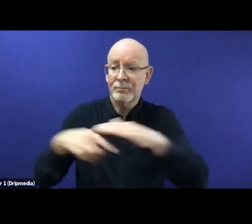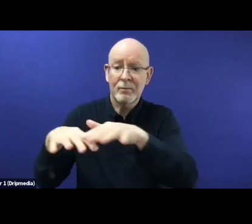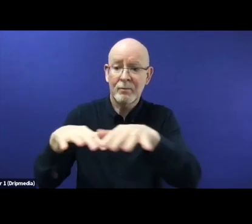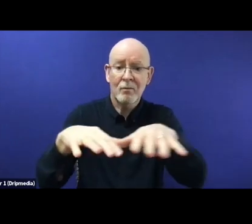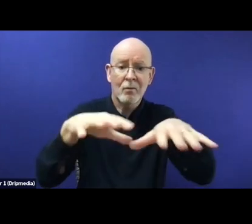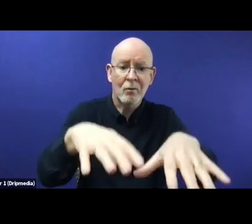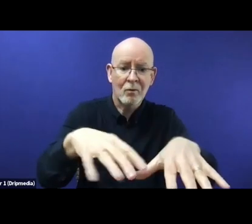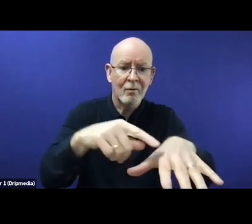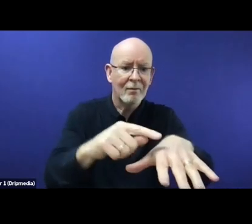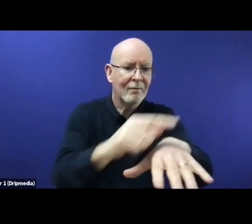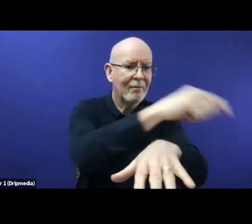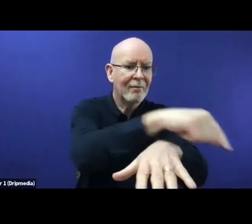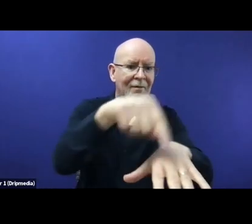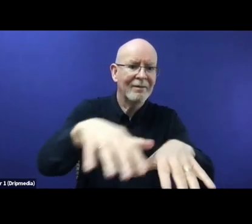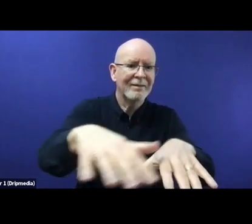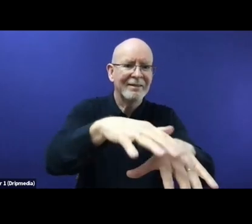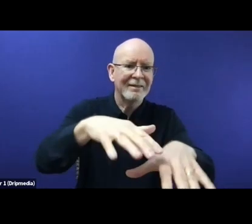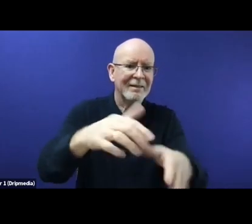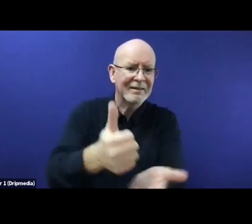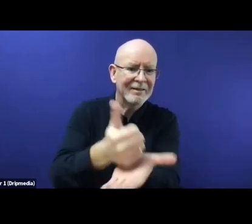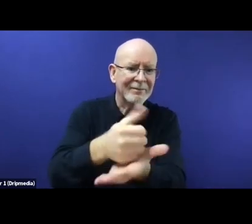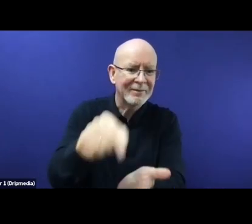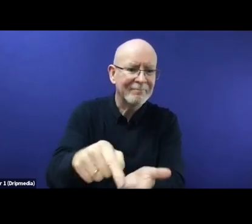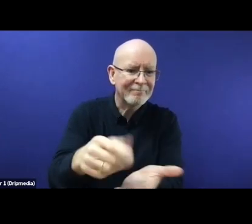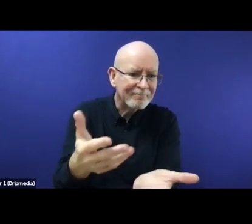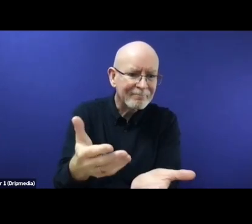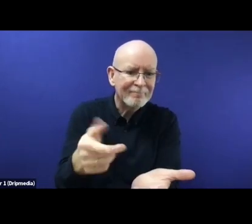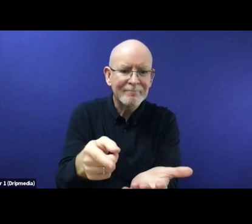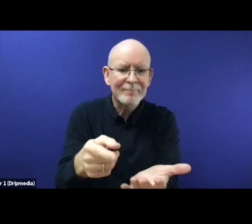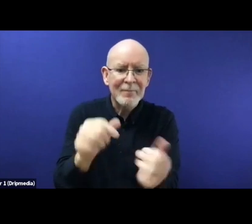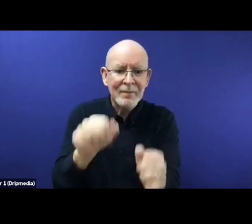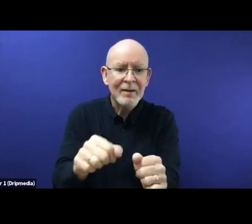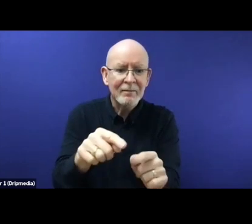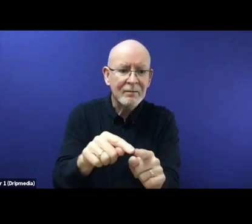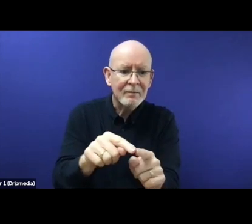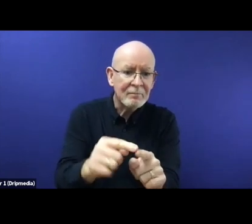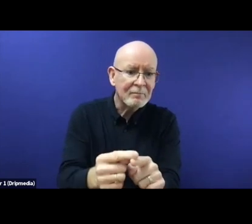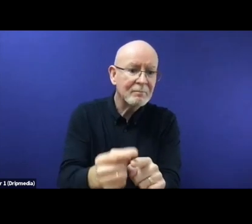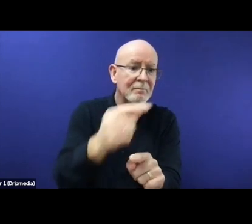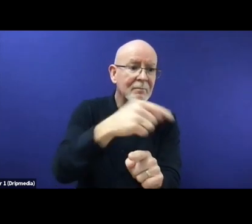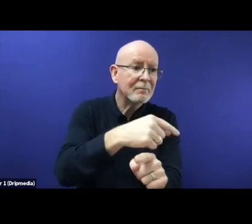with these objectives, but I will try to now highlight some of the most important